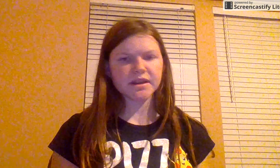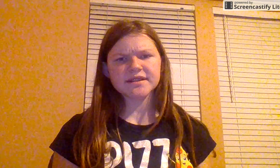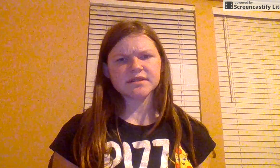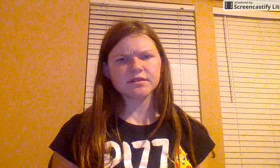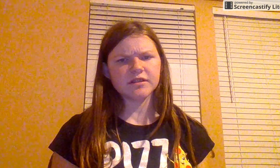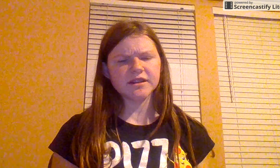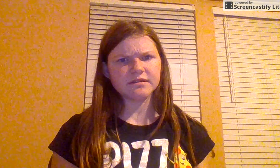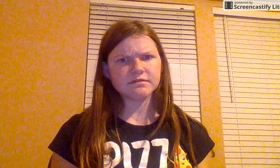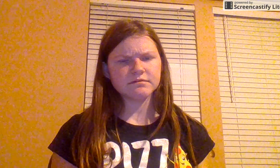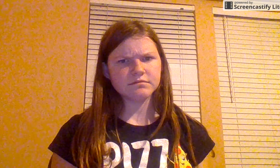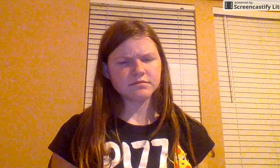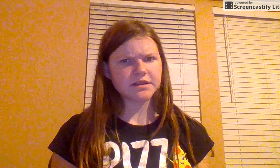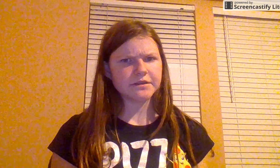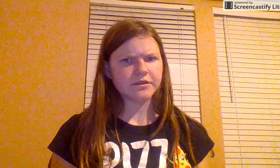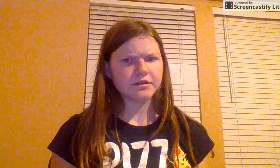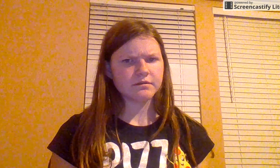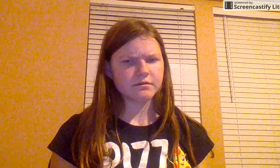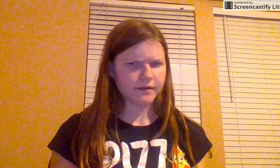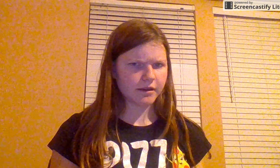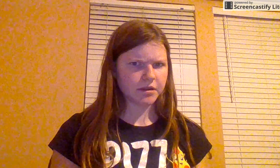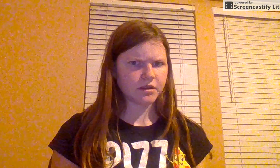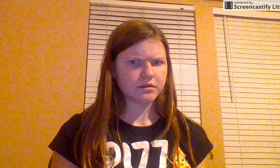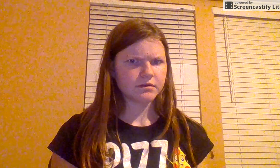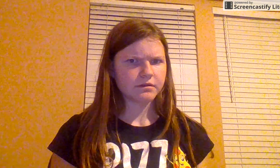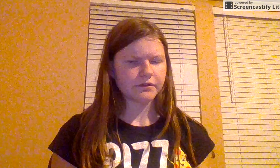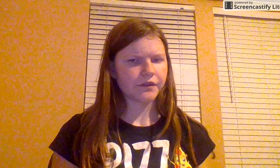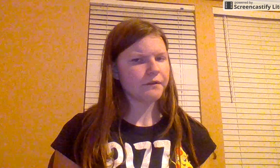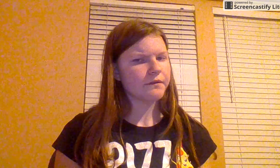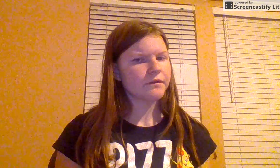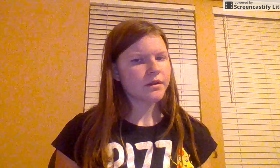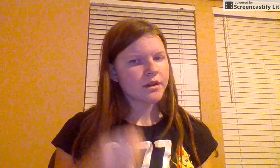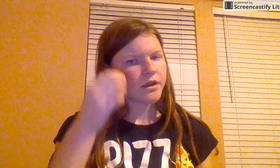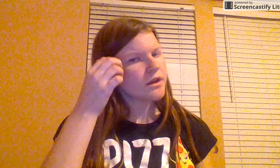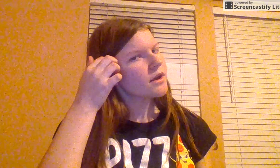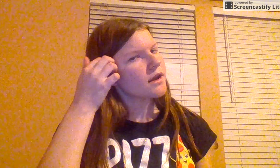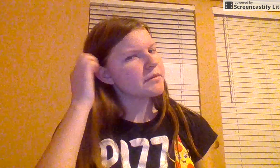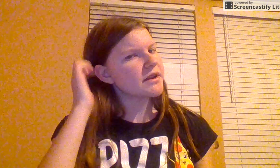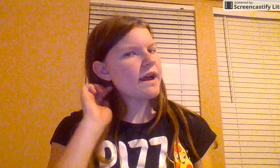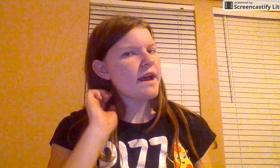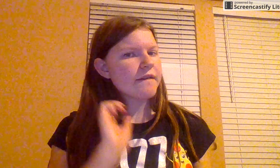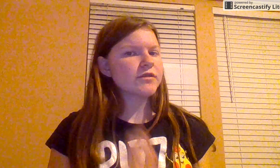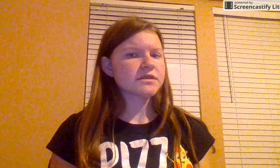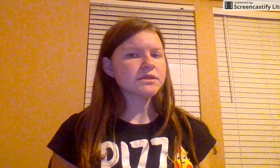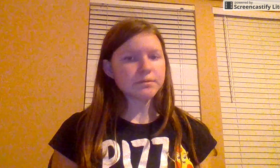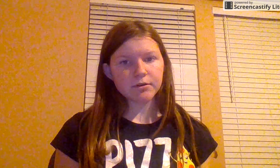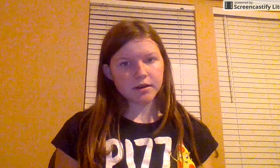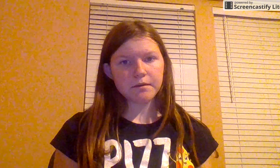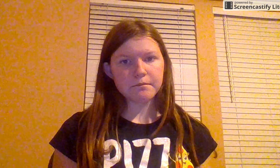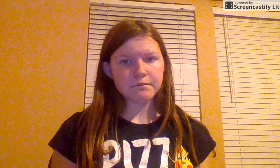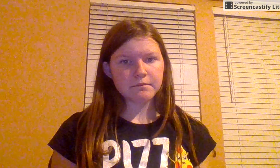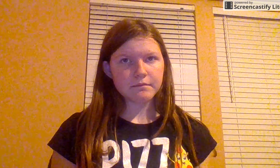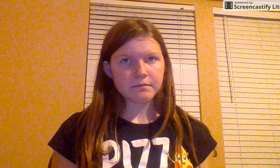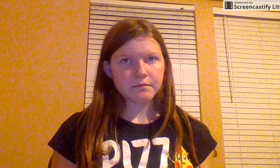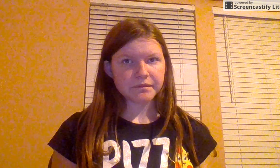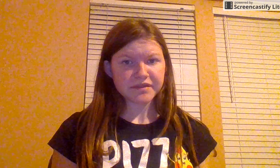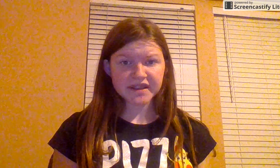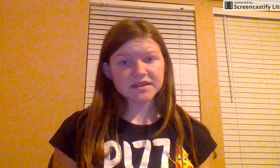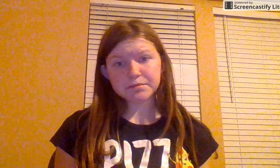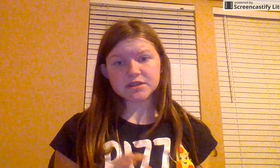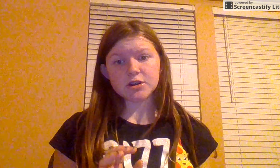acting really different around me. So, I mean, ever since he broke up, things have been starting